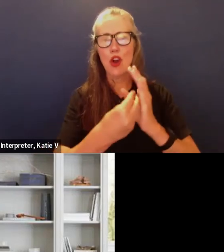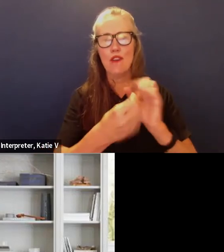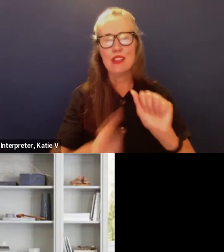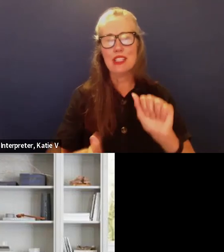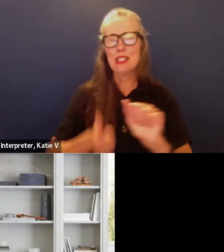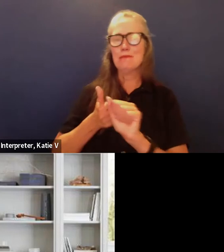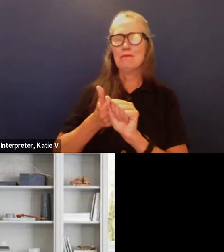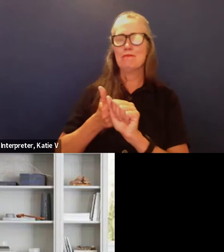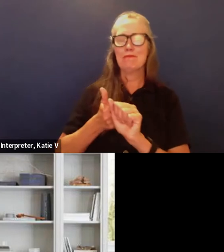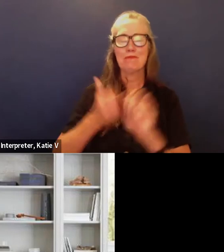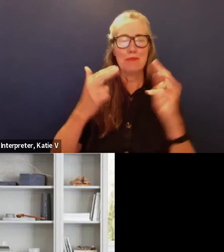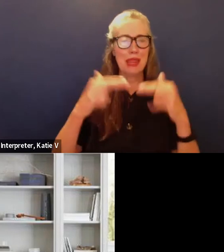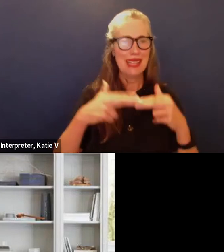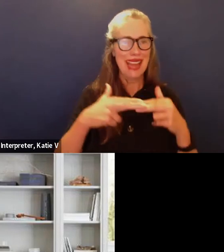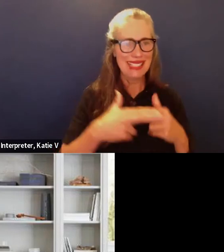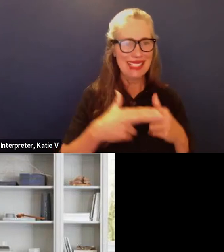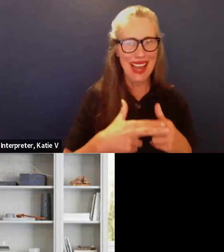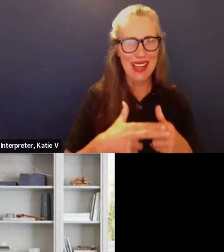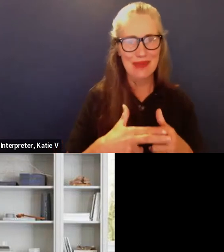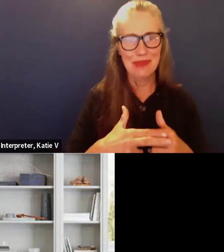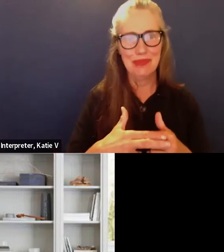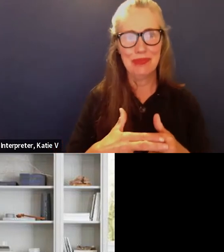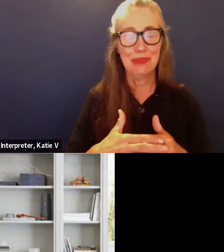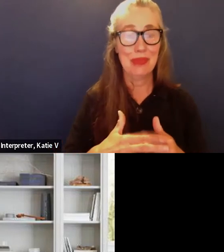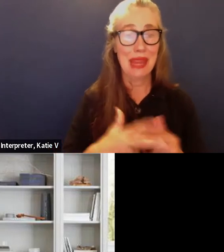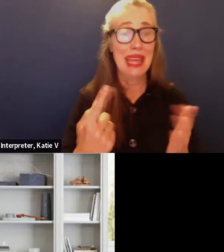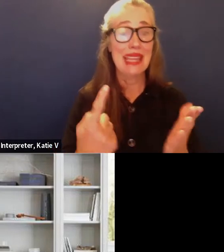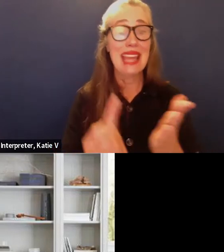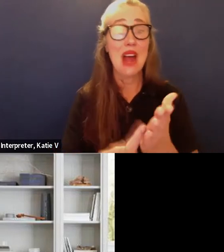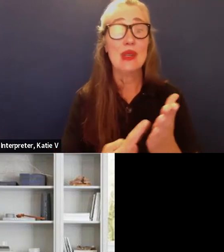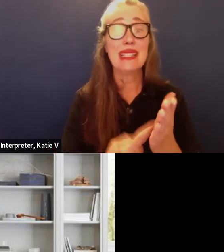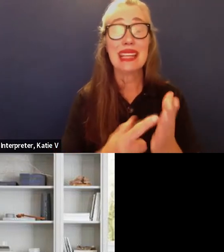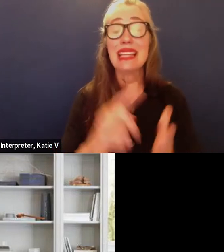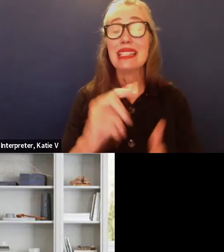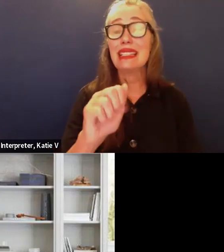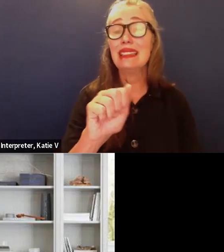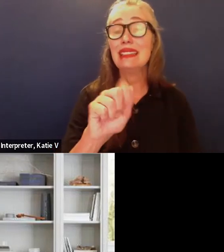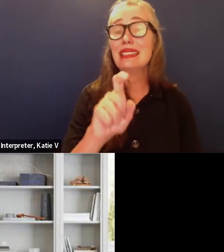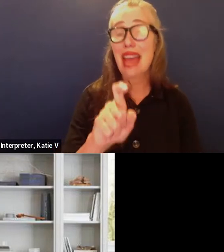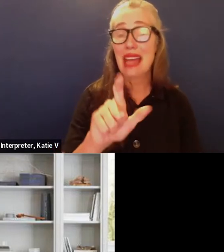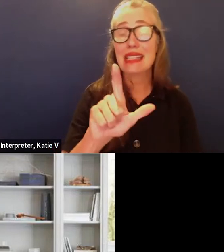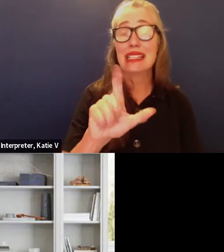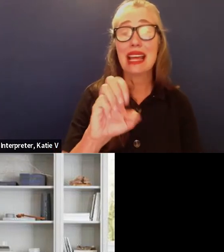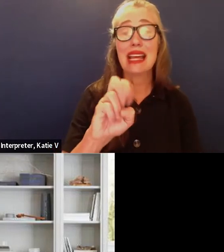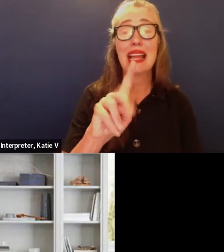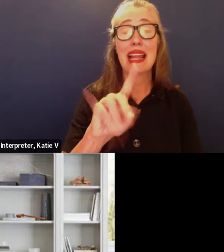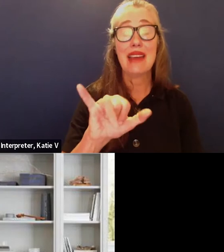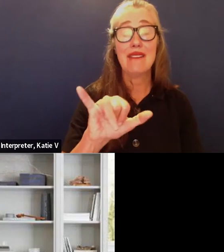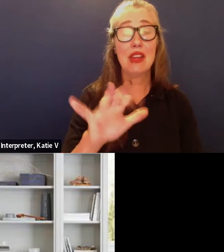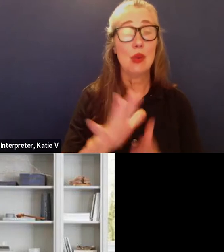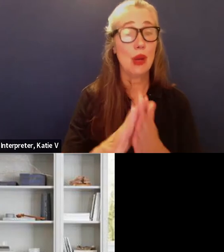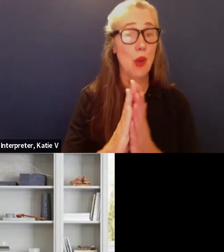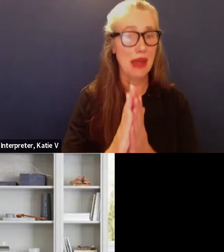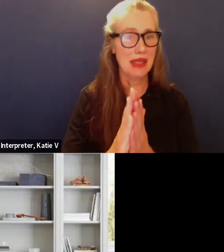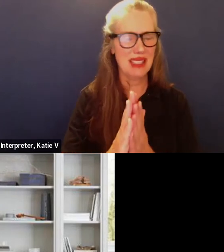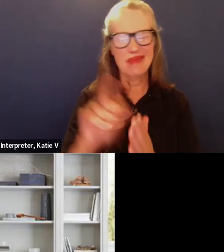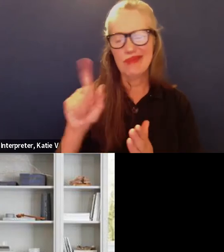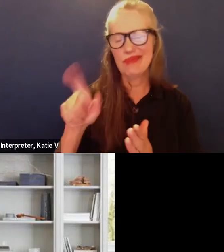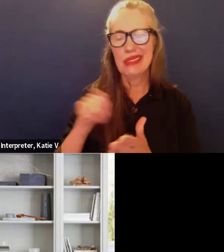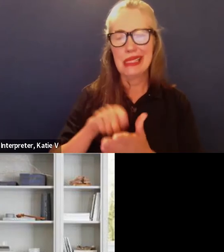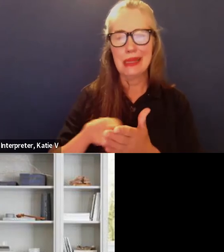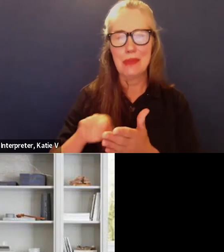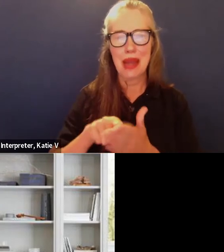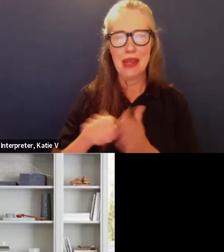so this is the part where um we're talking about the tax levy request so this get my notes on that